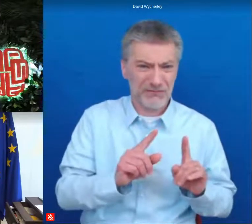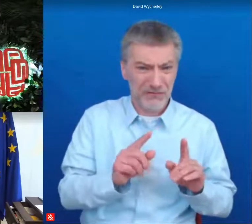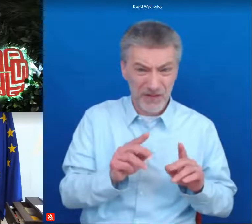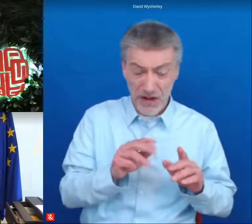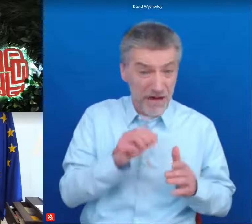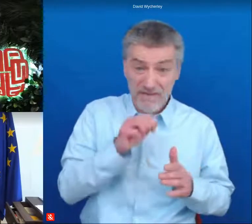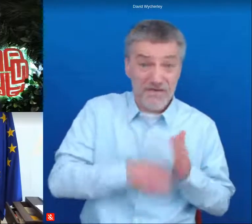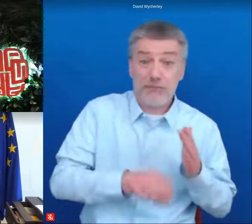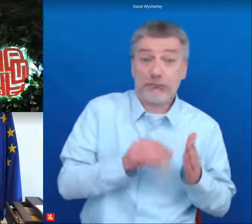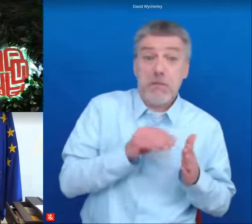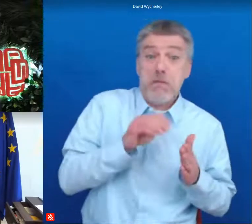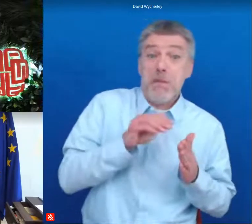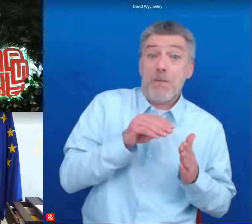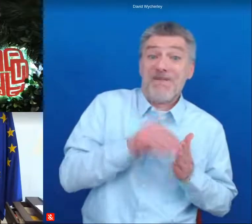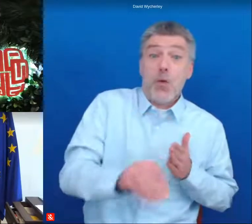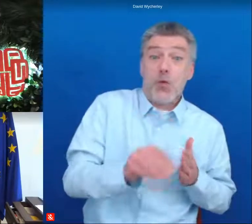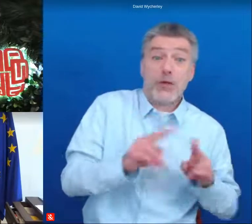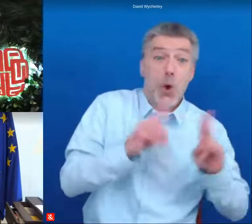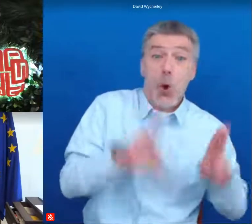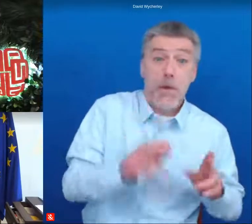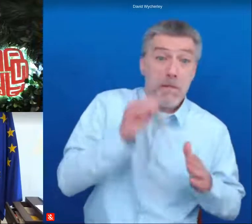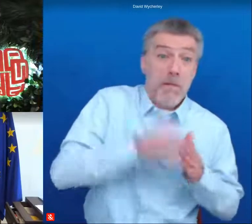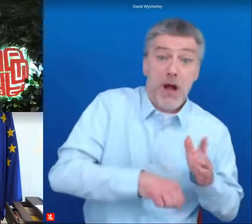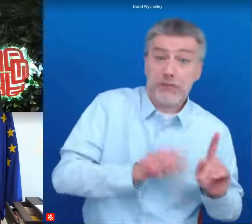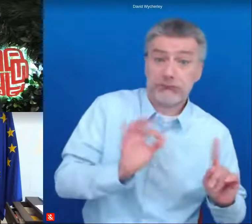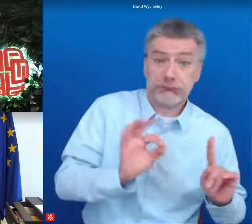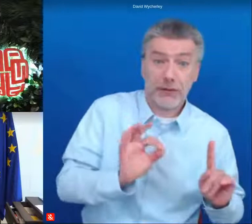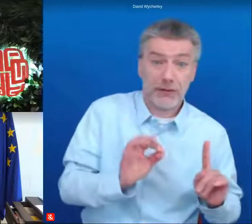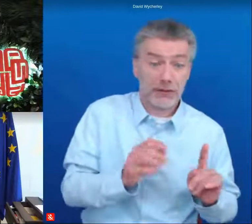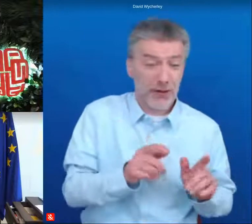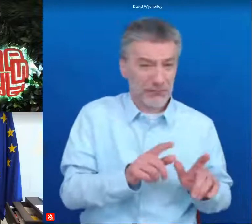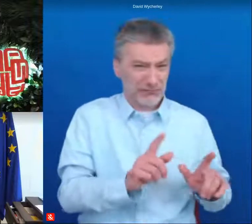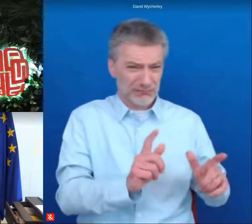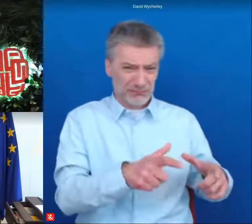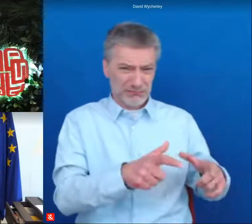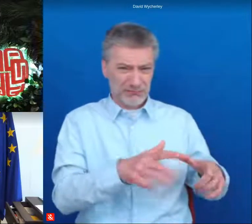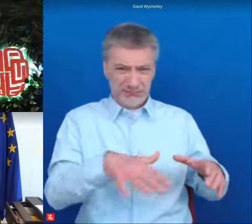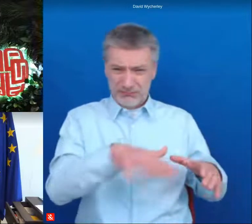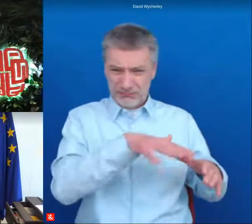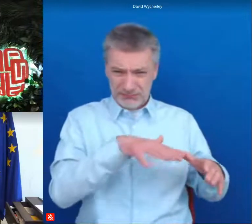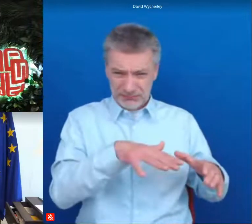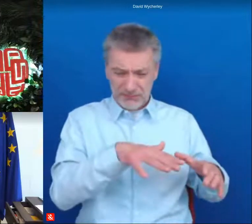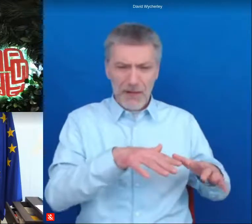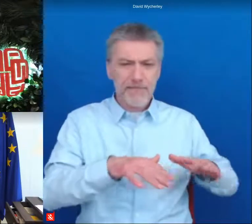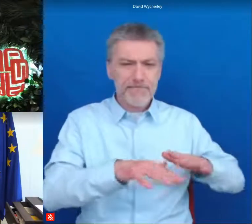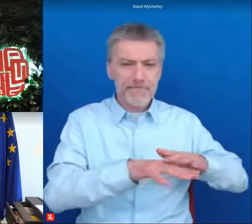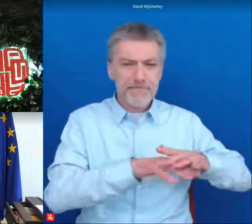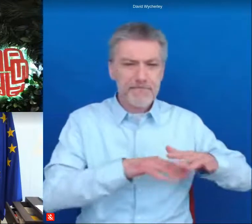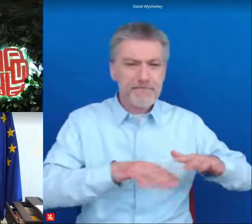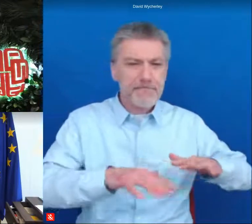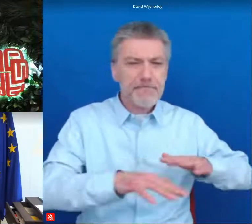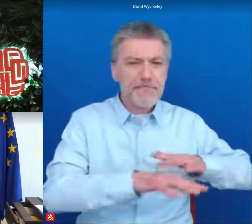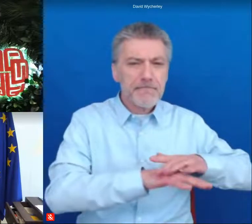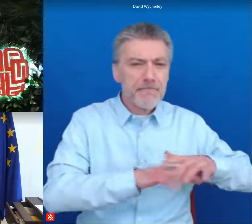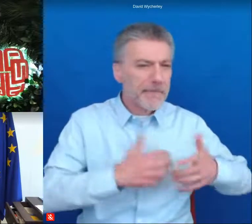and what we also know is that these people will express their anger somehow at the ballot